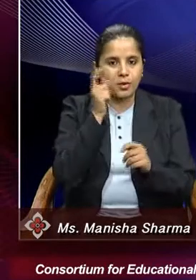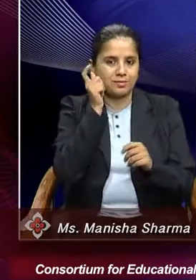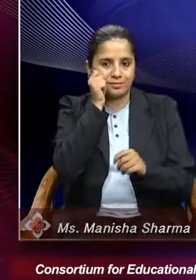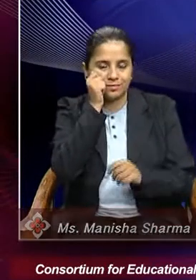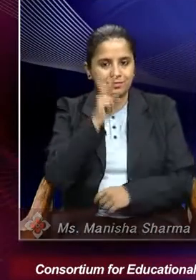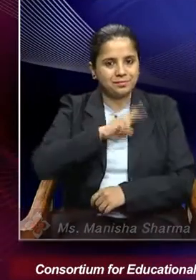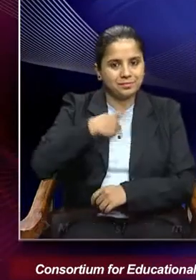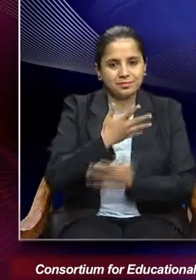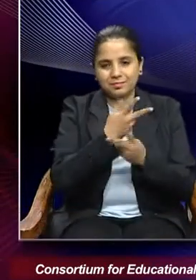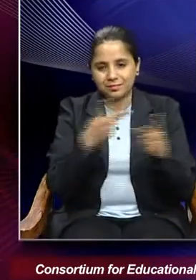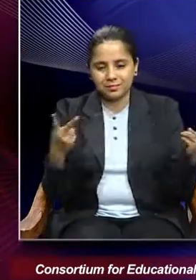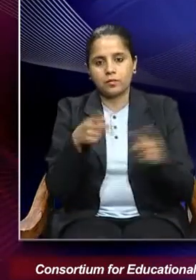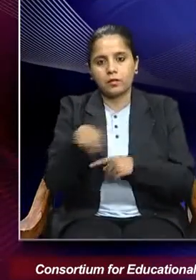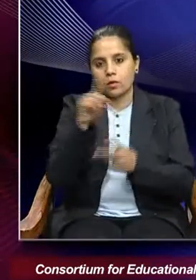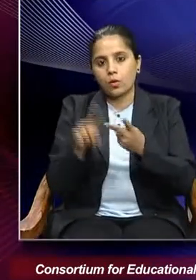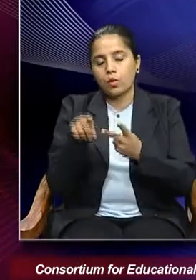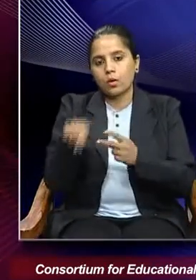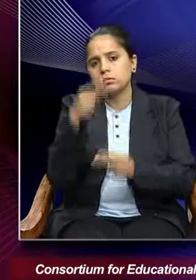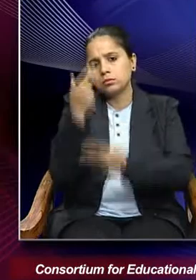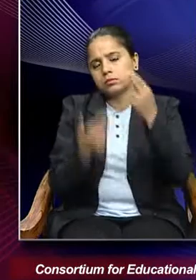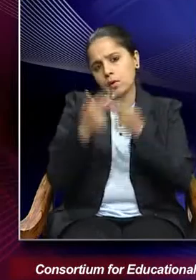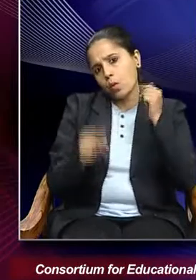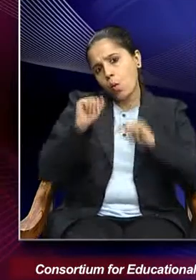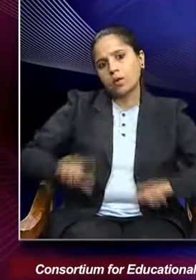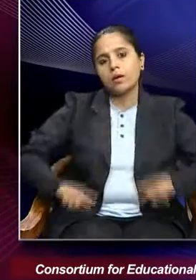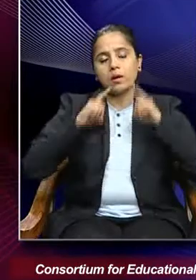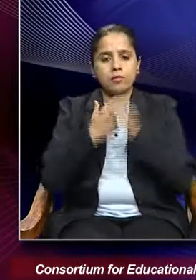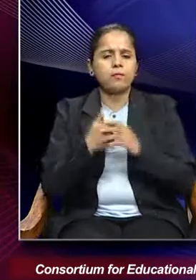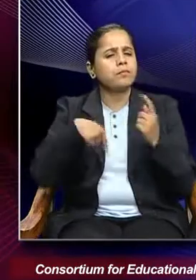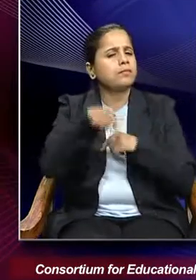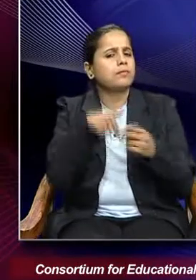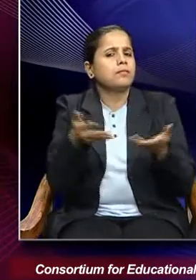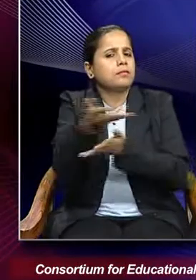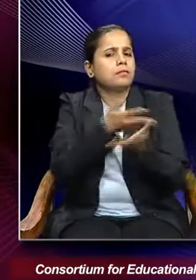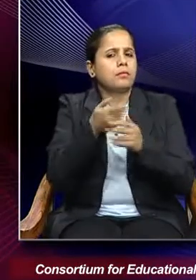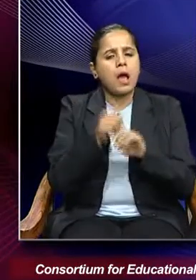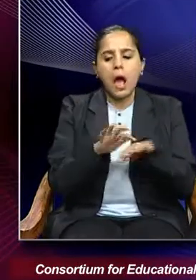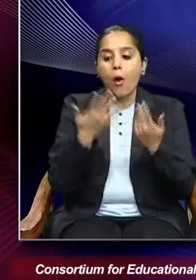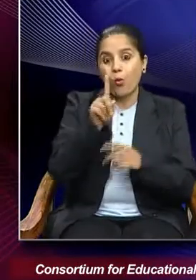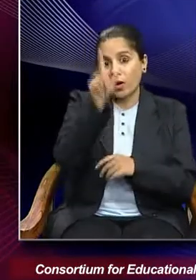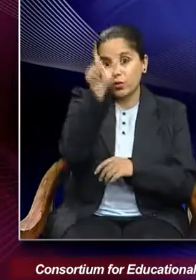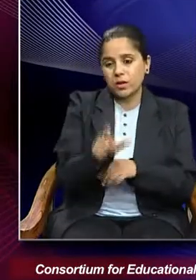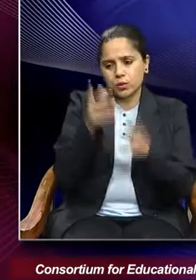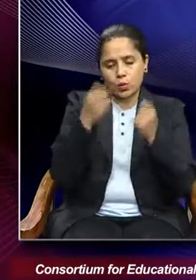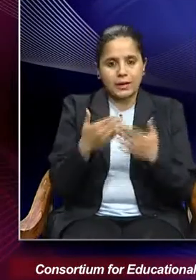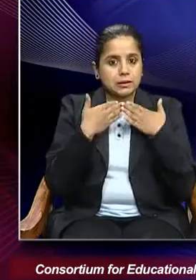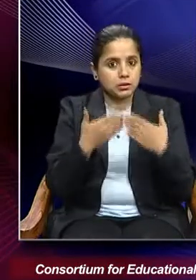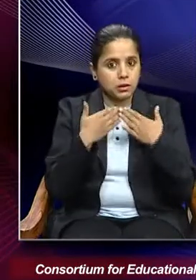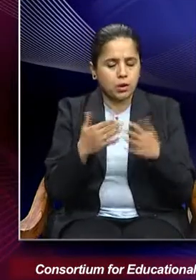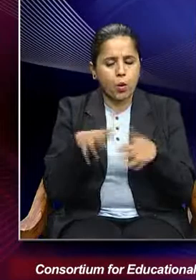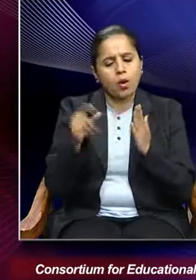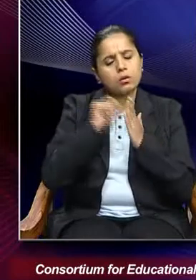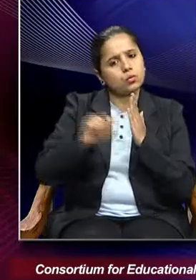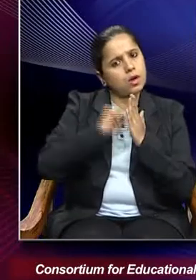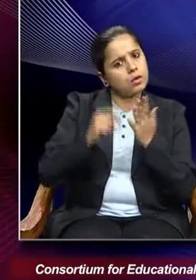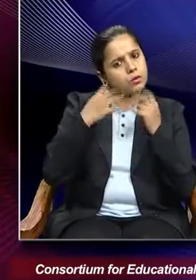In this lecture, we shall be discussing as to how, if one wants to study or write